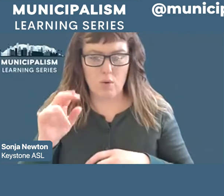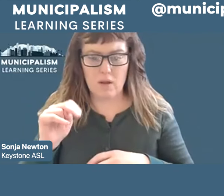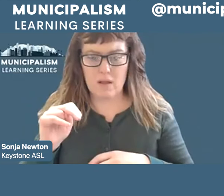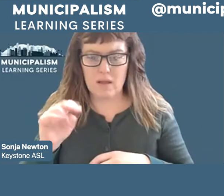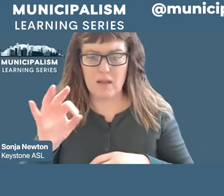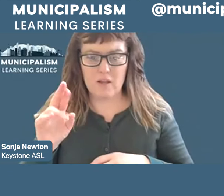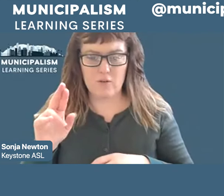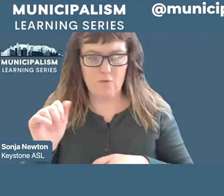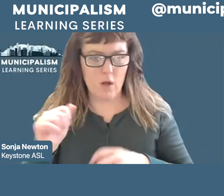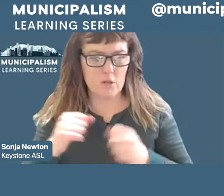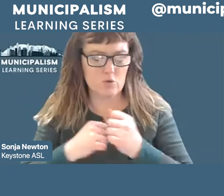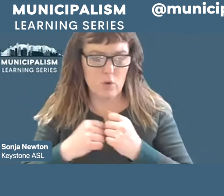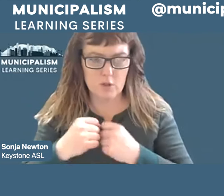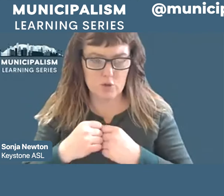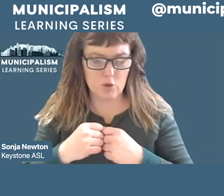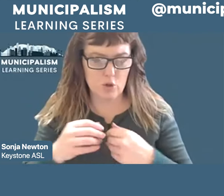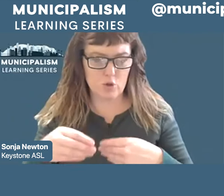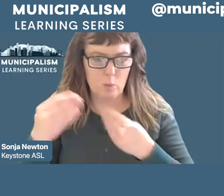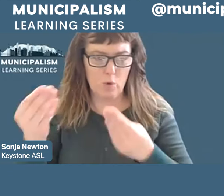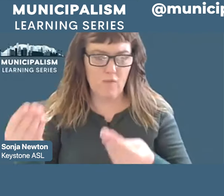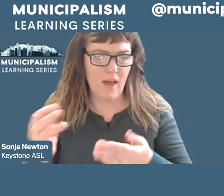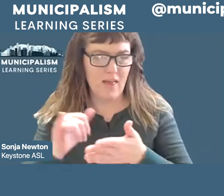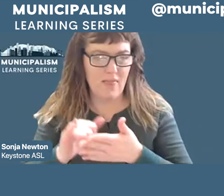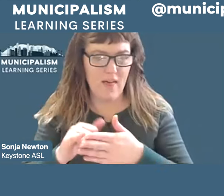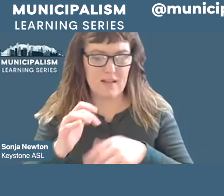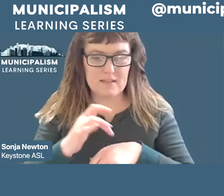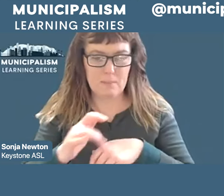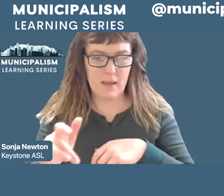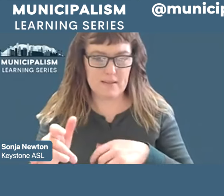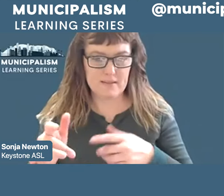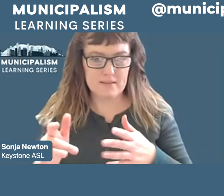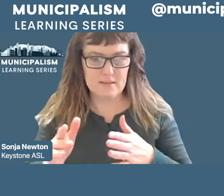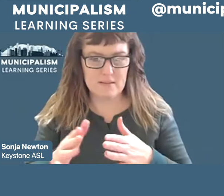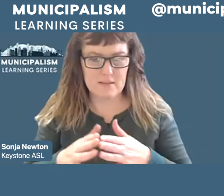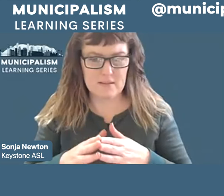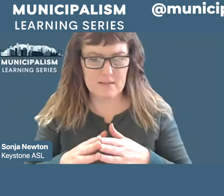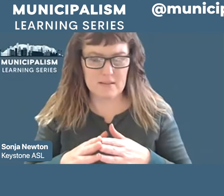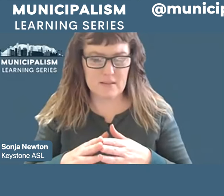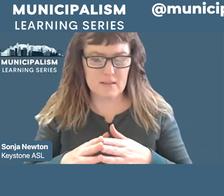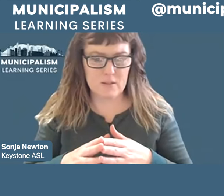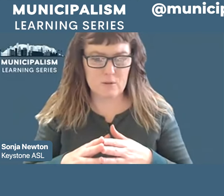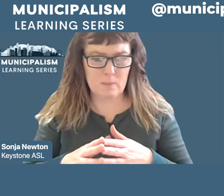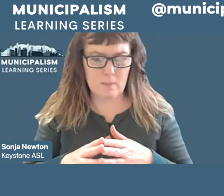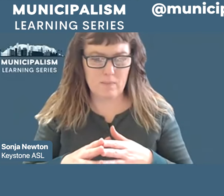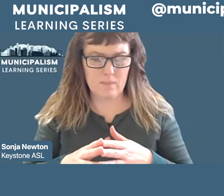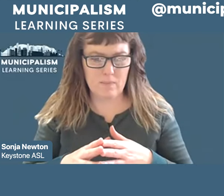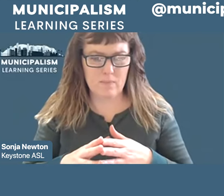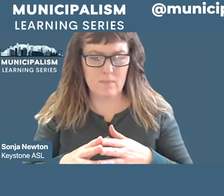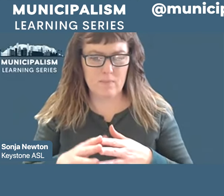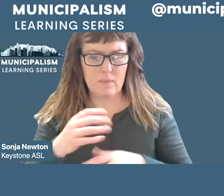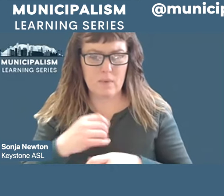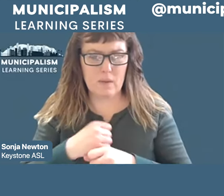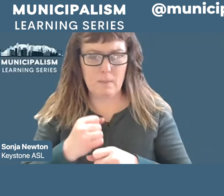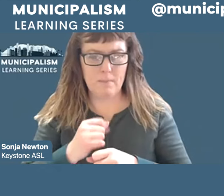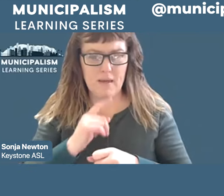that space for residents to really make sure that they